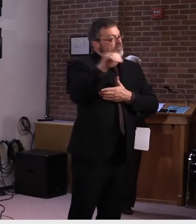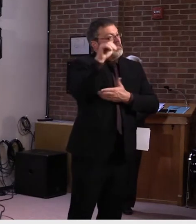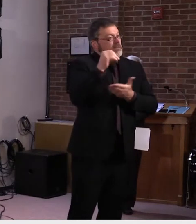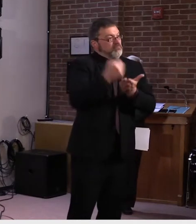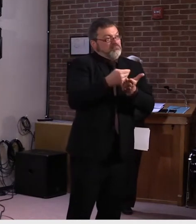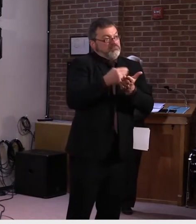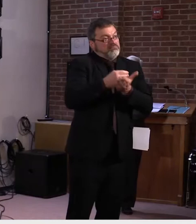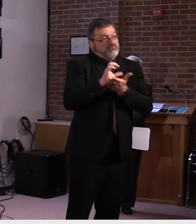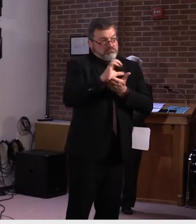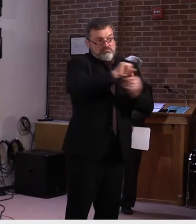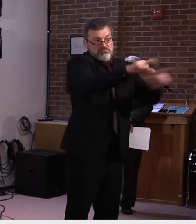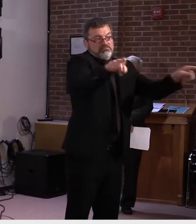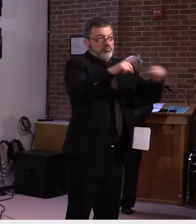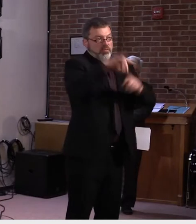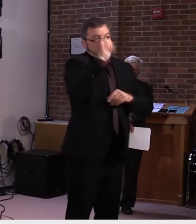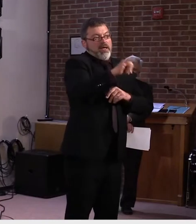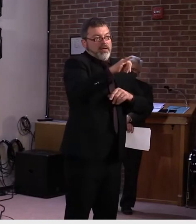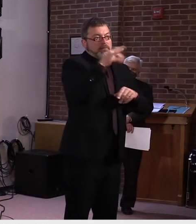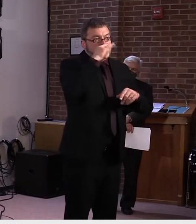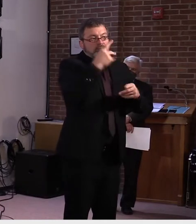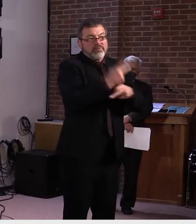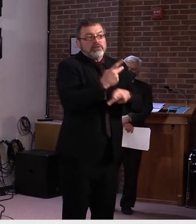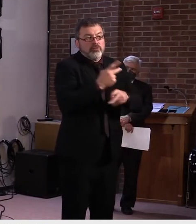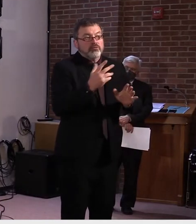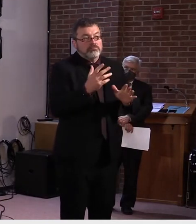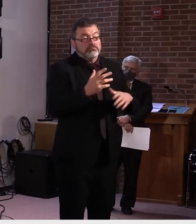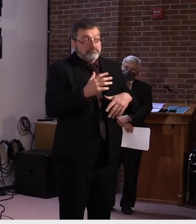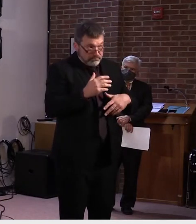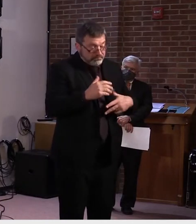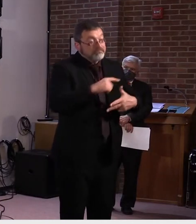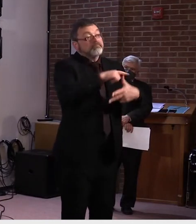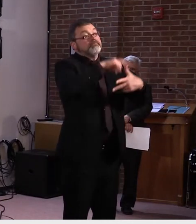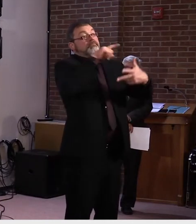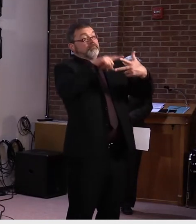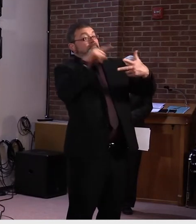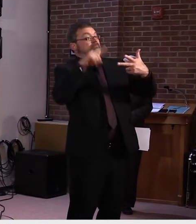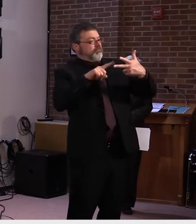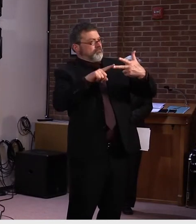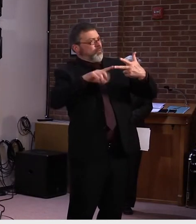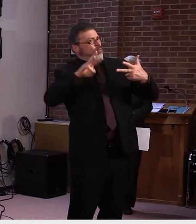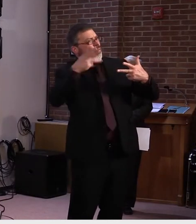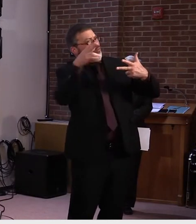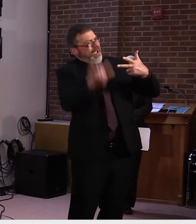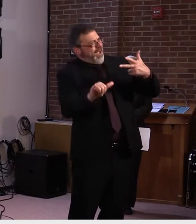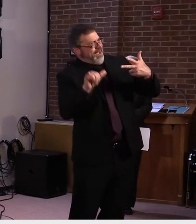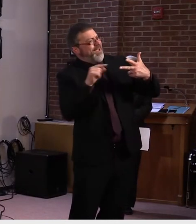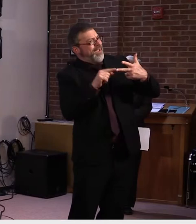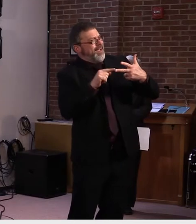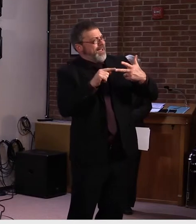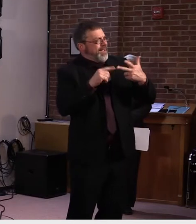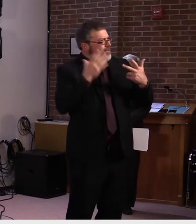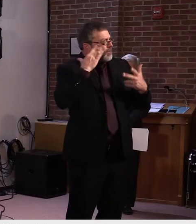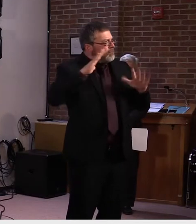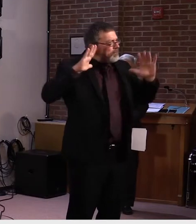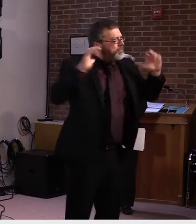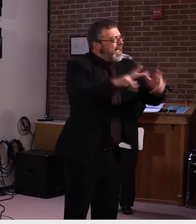question of why. Why are we reopening schools? Why are we expanding child care?